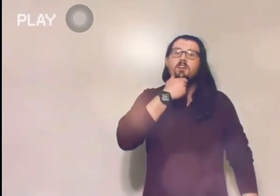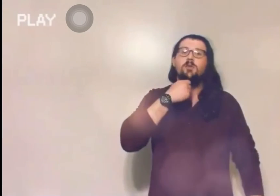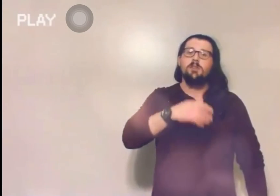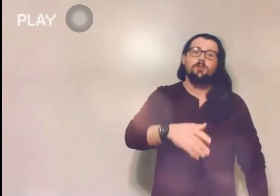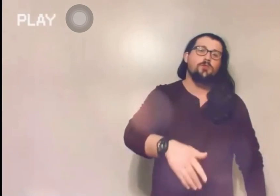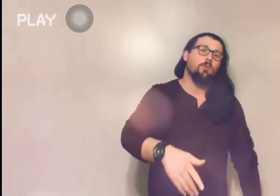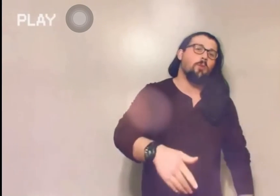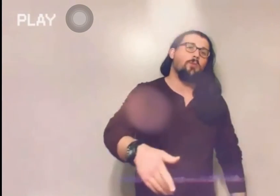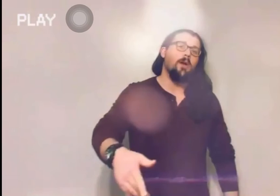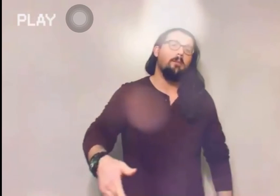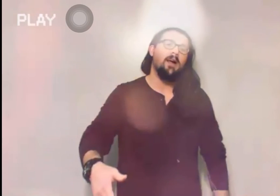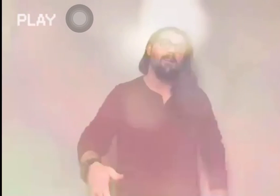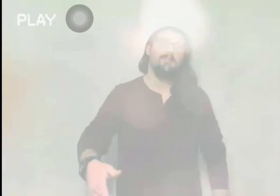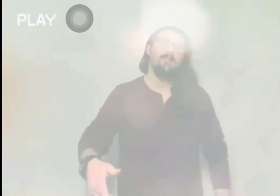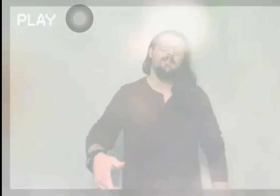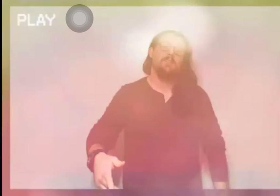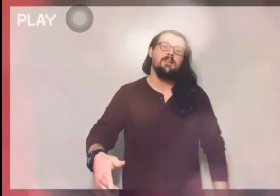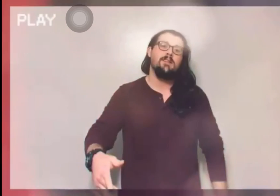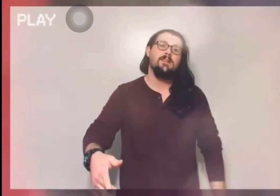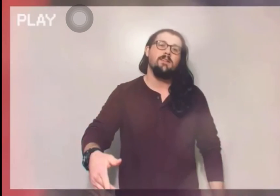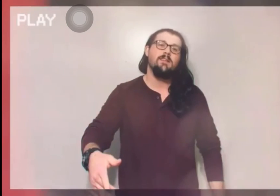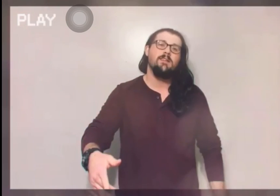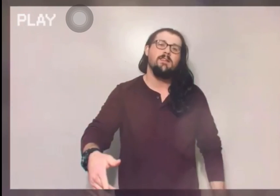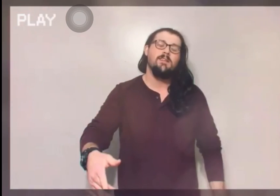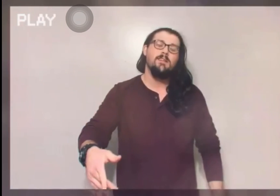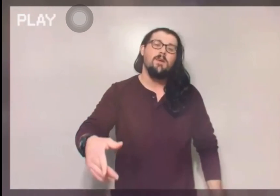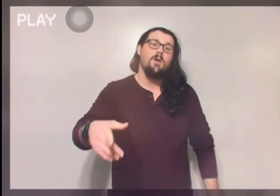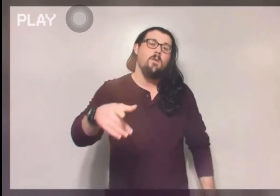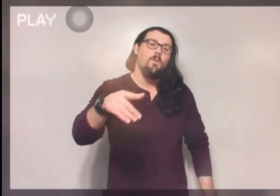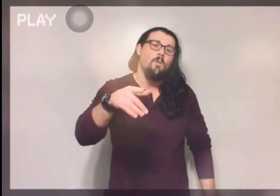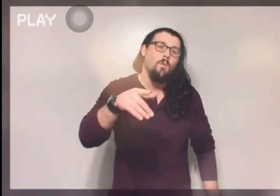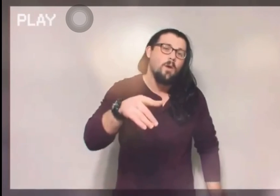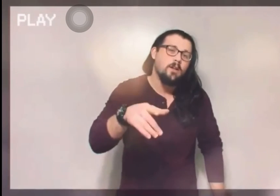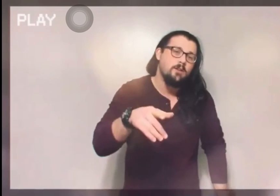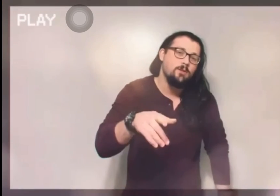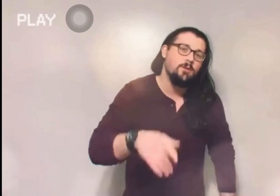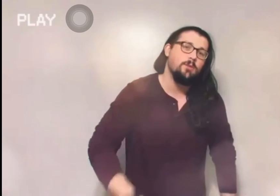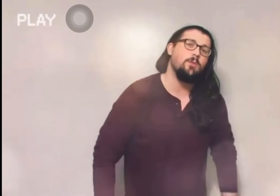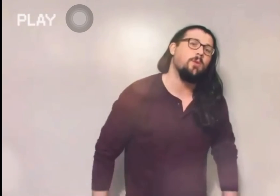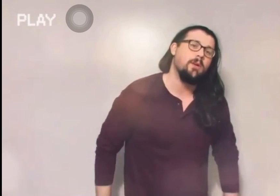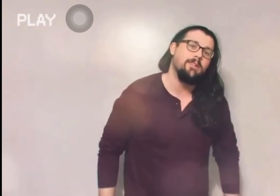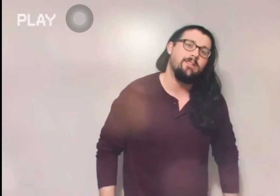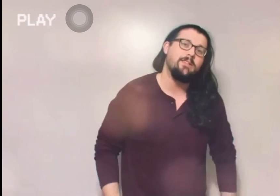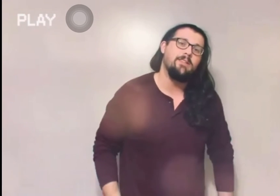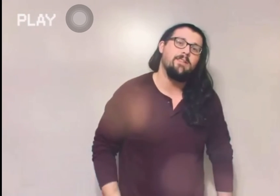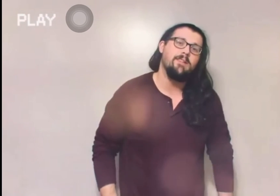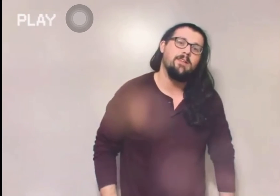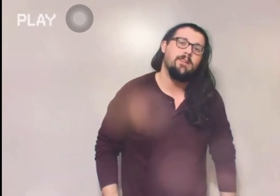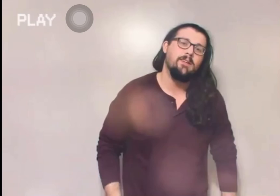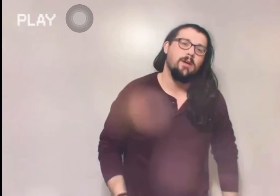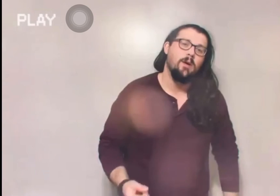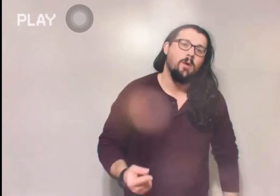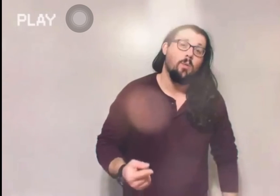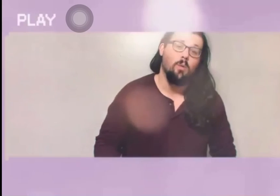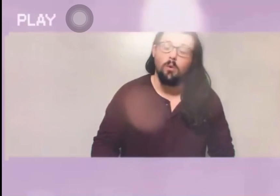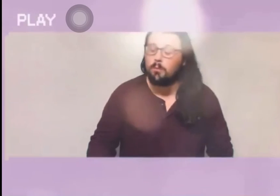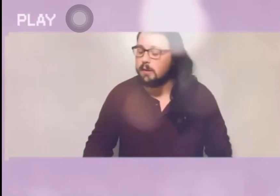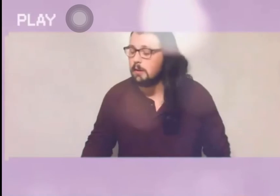So in this triple threat match, one of you two boys will be